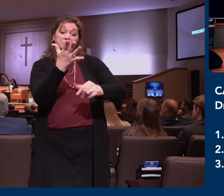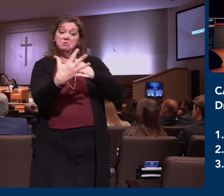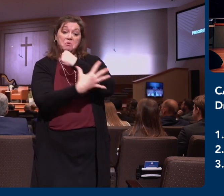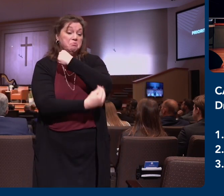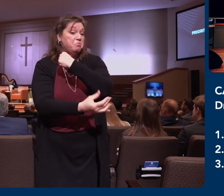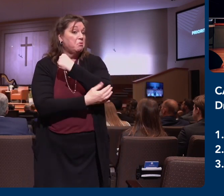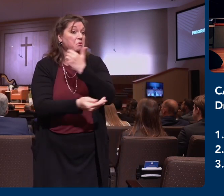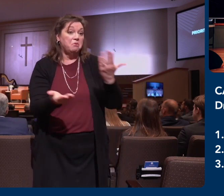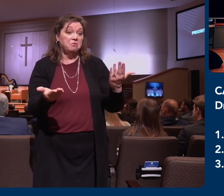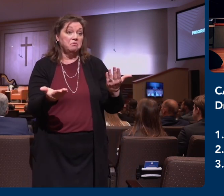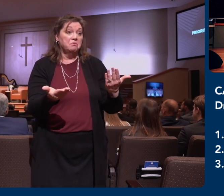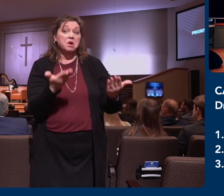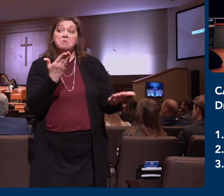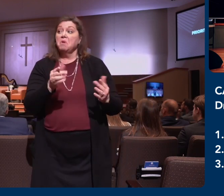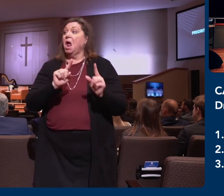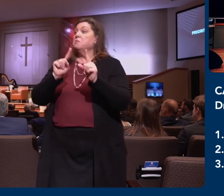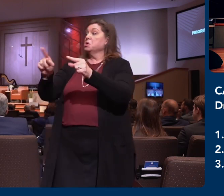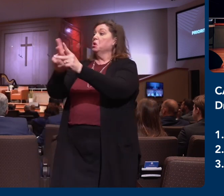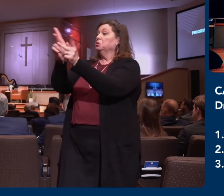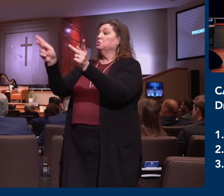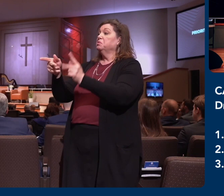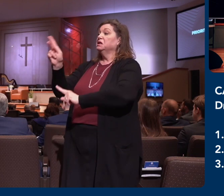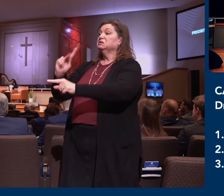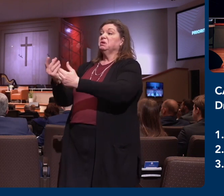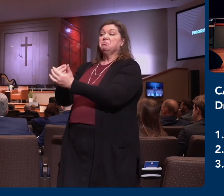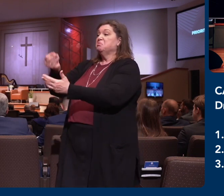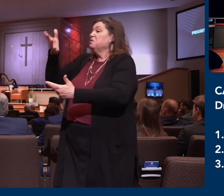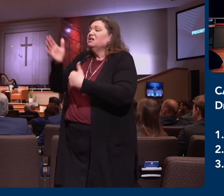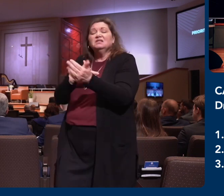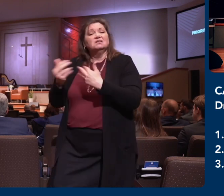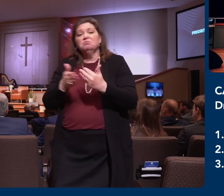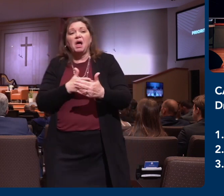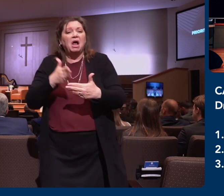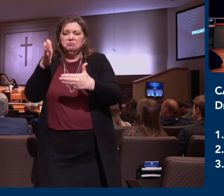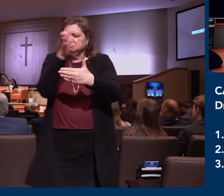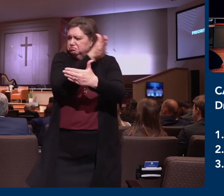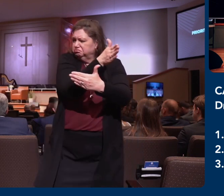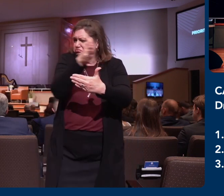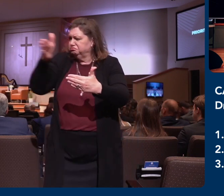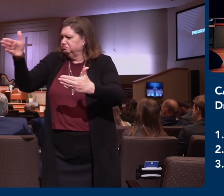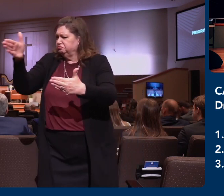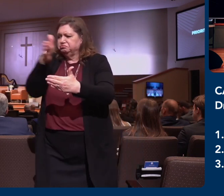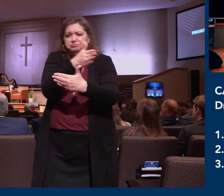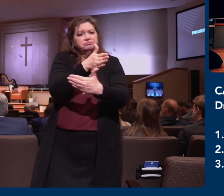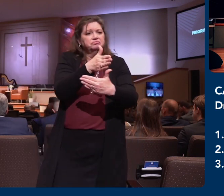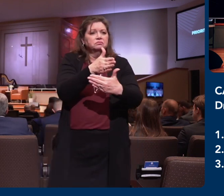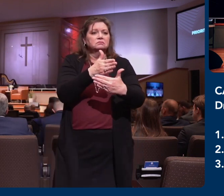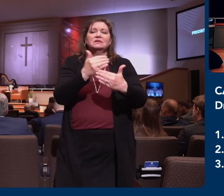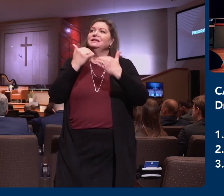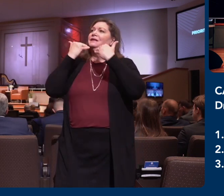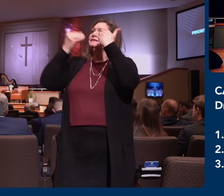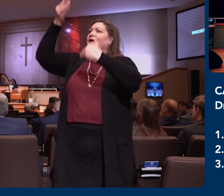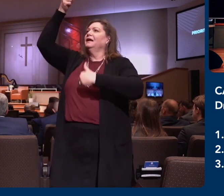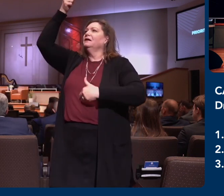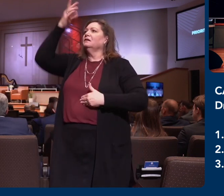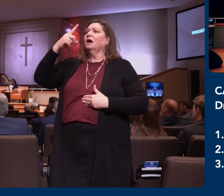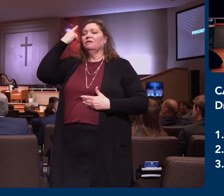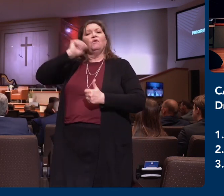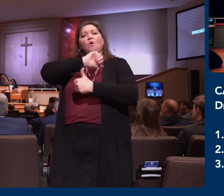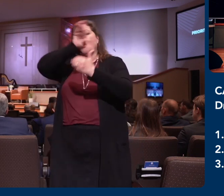,000. Whatever God gives you, whoever God brings to your ministry, be thankful for them. Prioritize their